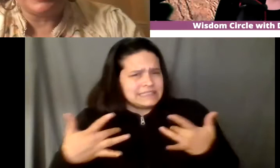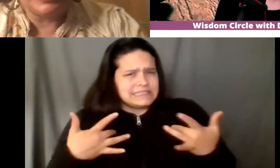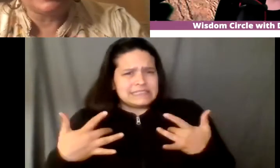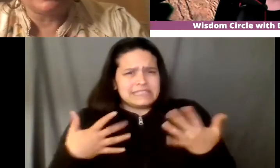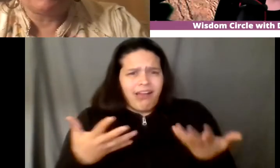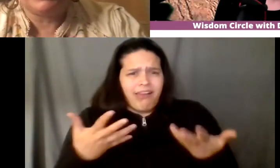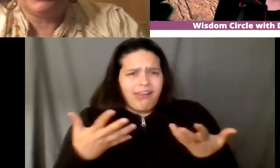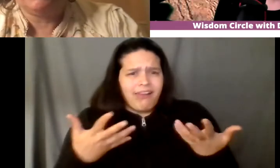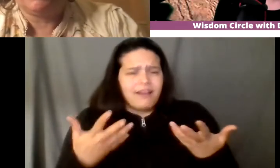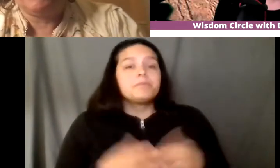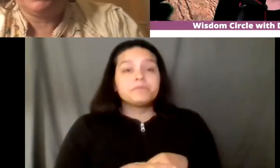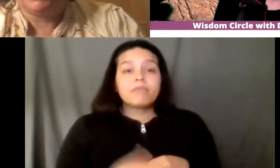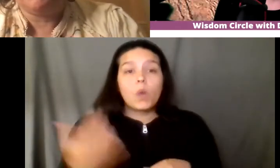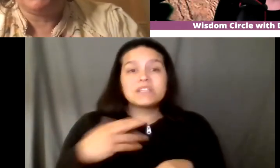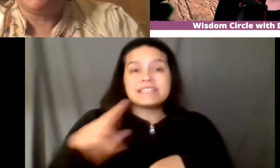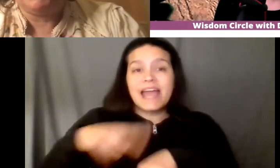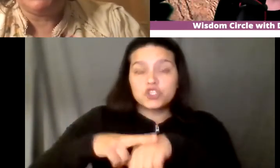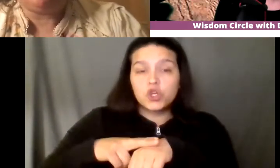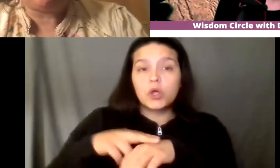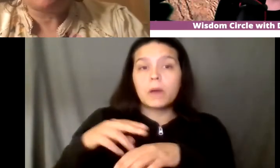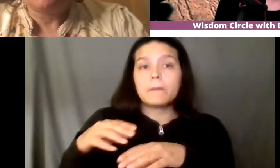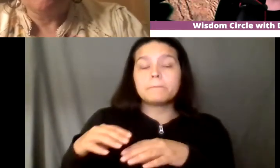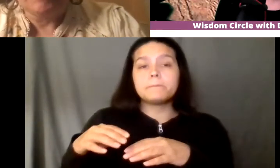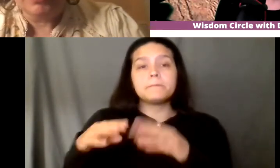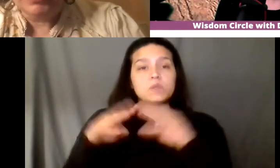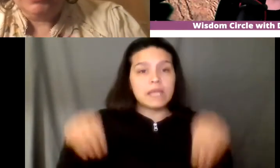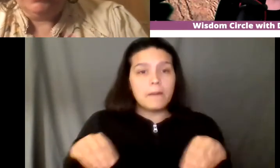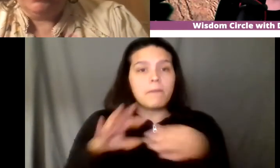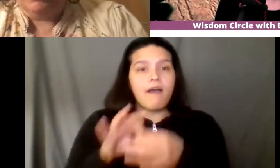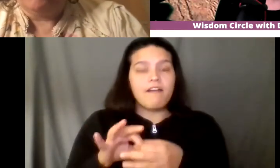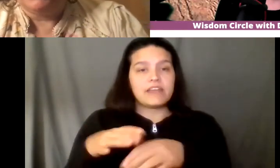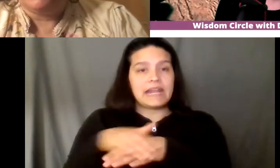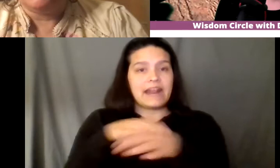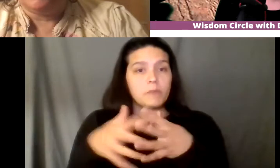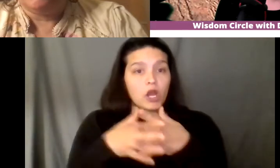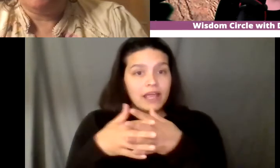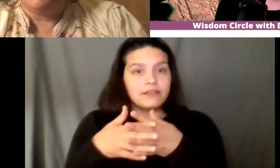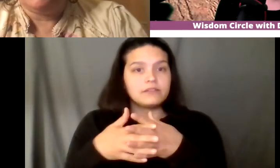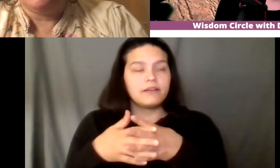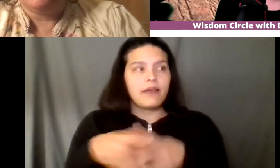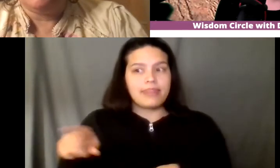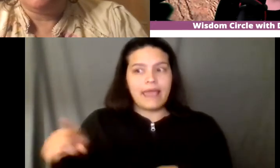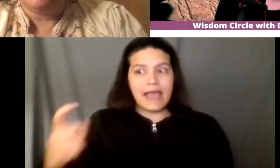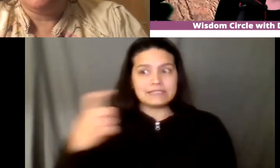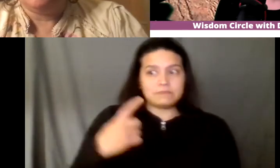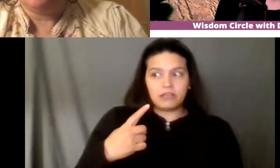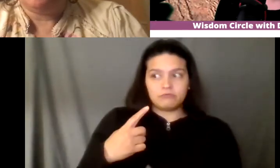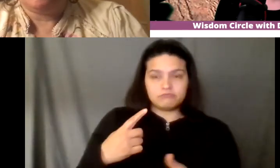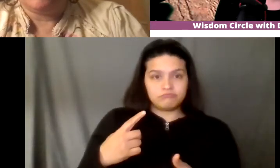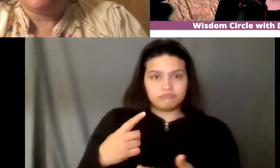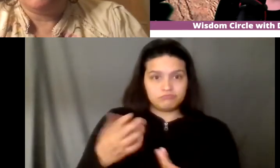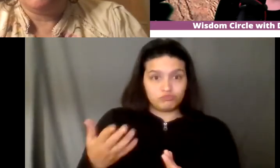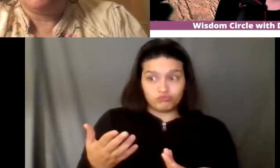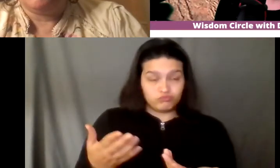american indian and i did ask the question um when they wanted me to come in um to take a job and i just said you know